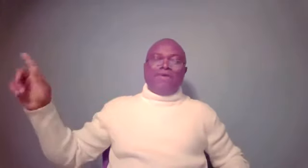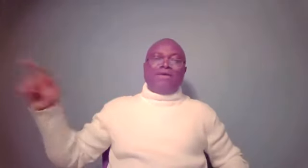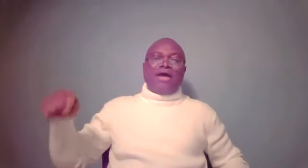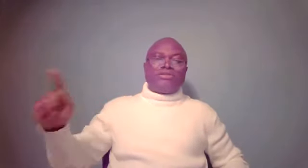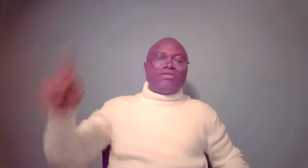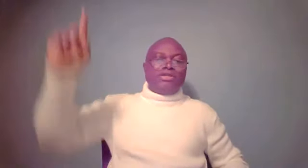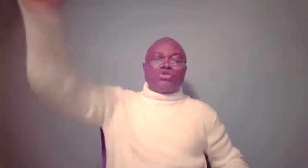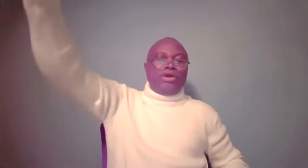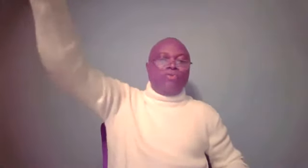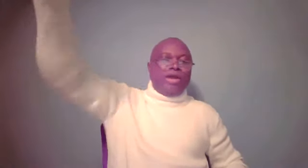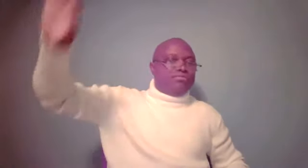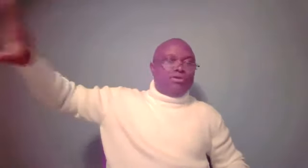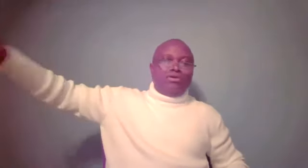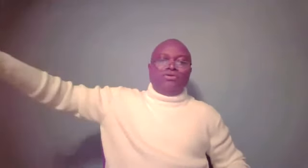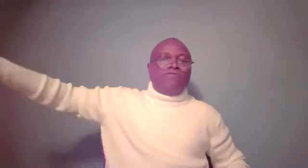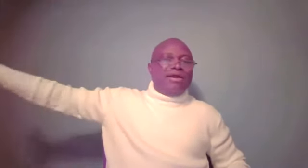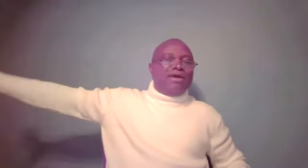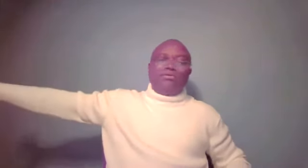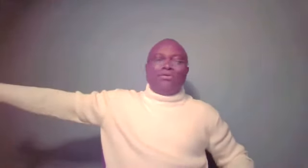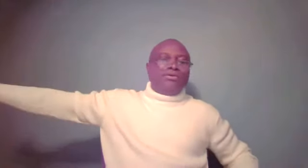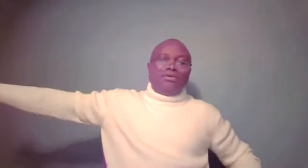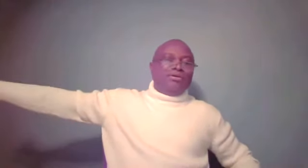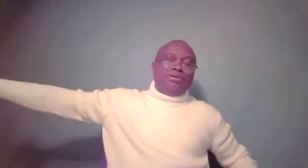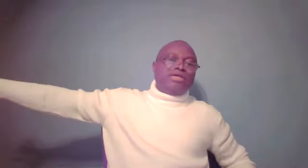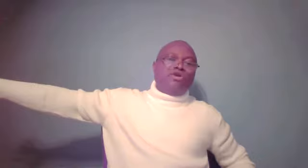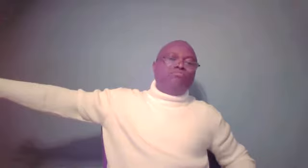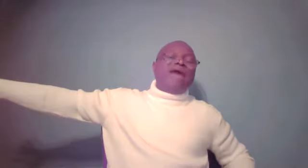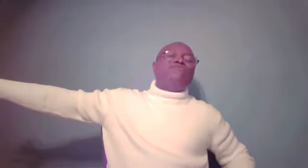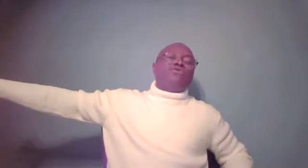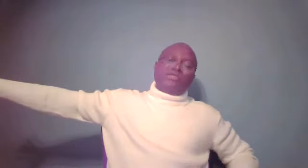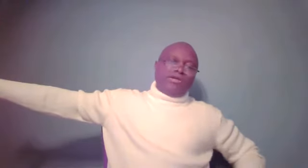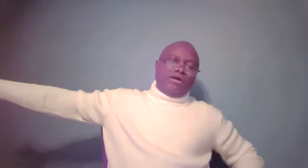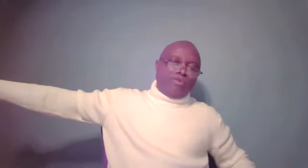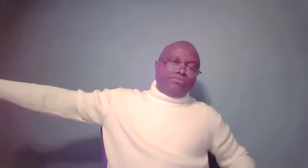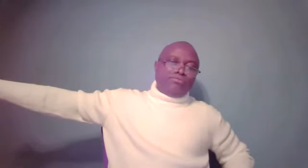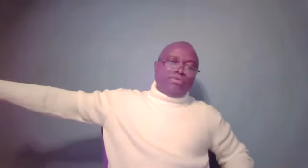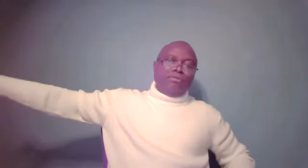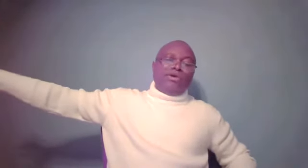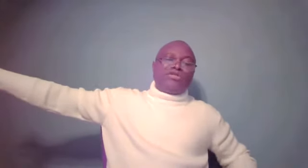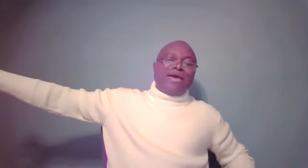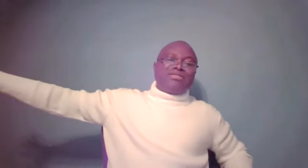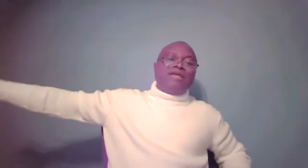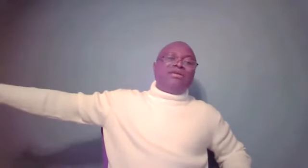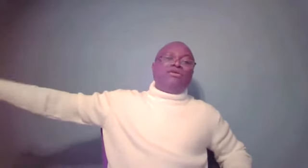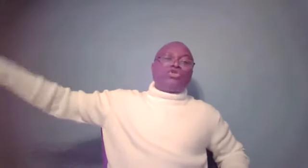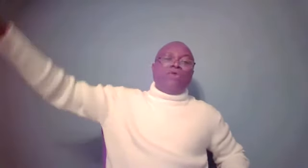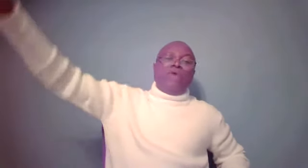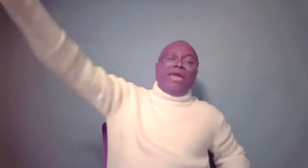father has sent Esau away. The father is an unmindful destiny helper because by sending Esau away,